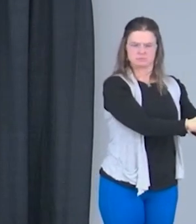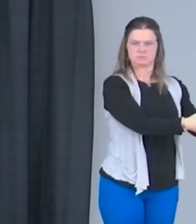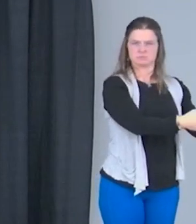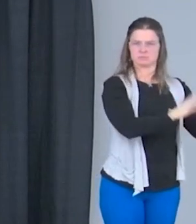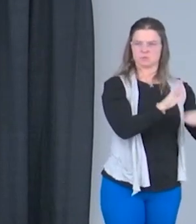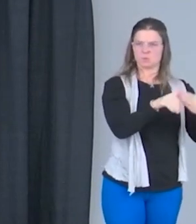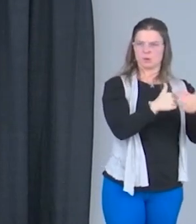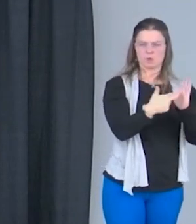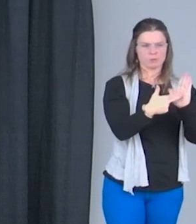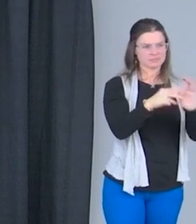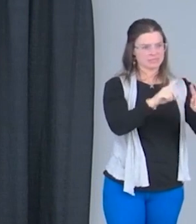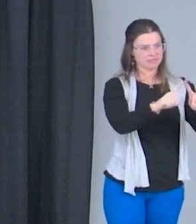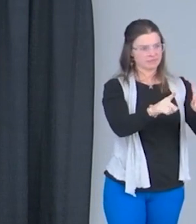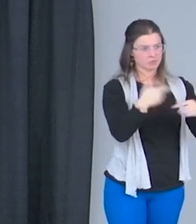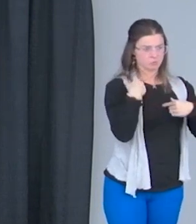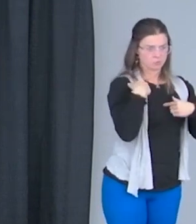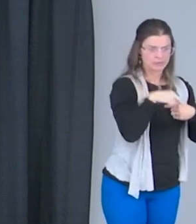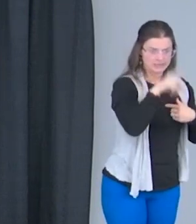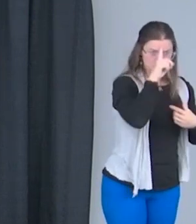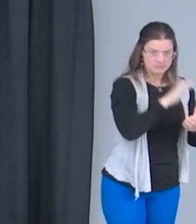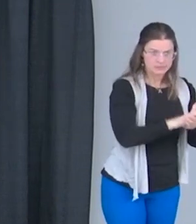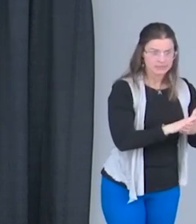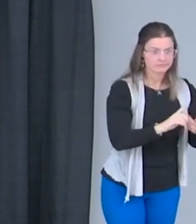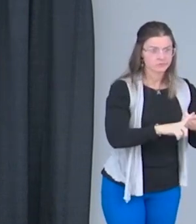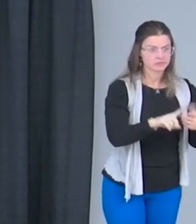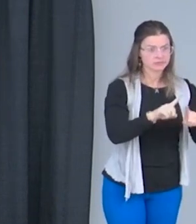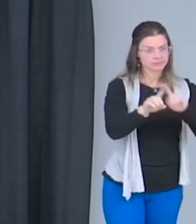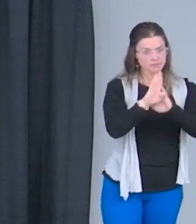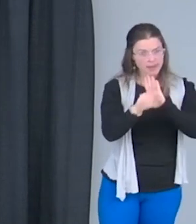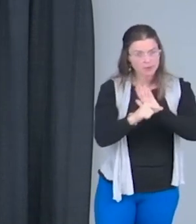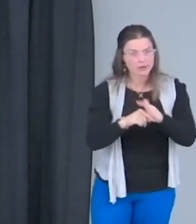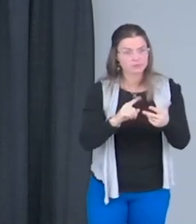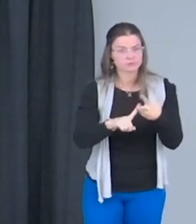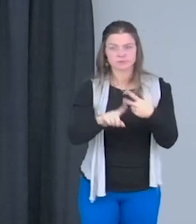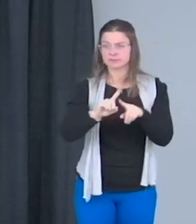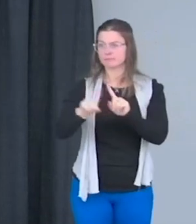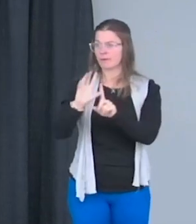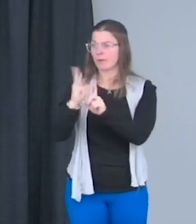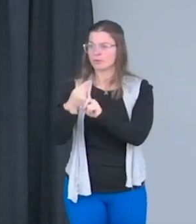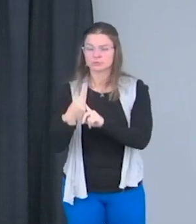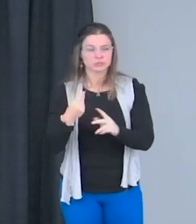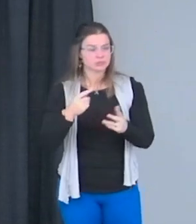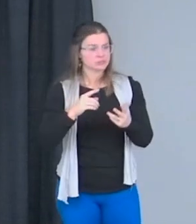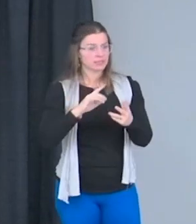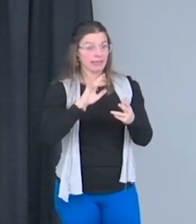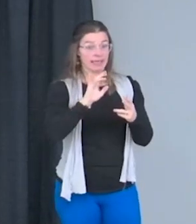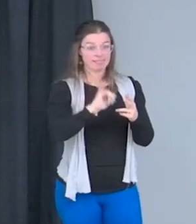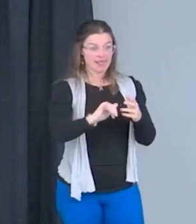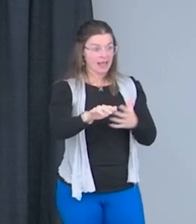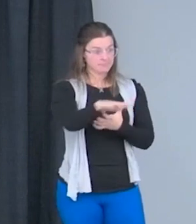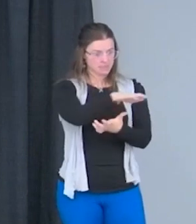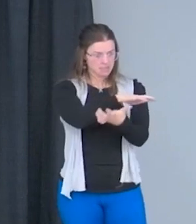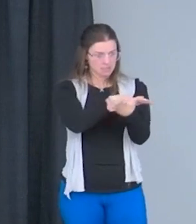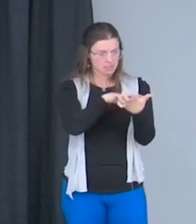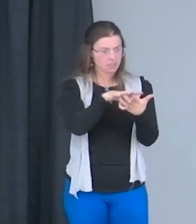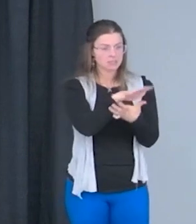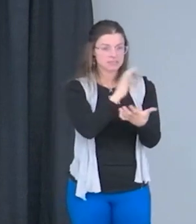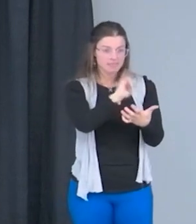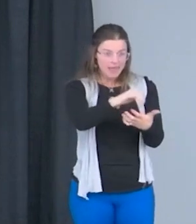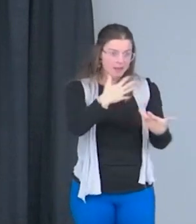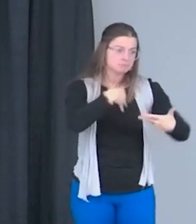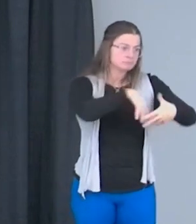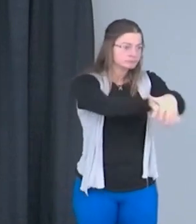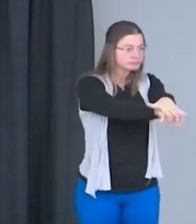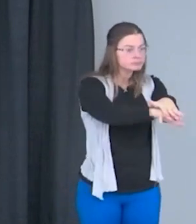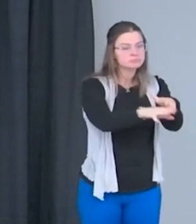different, we could have religious beliefs, we could be from different backgrounds and cultures, that intersection is important because